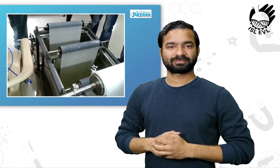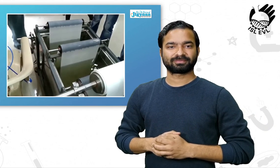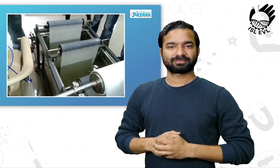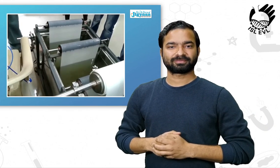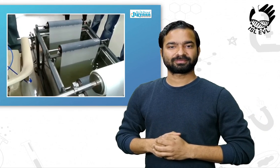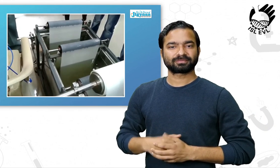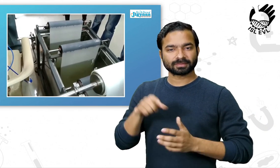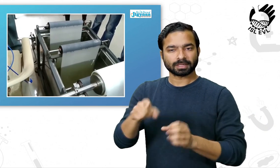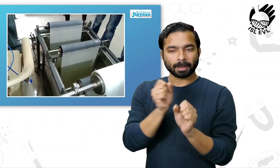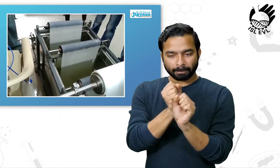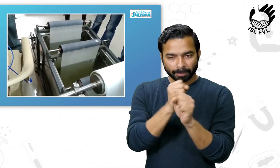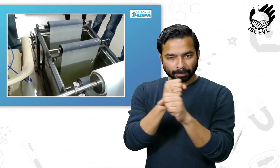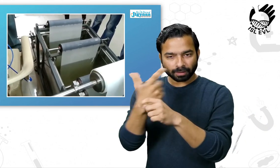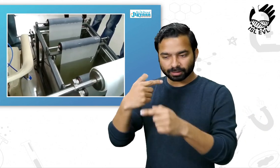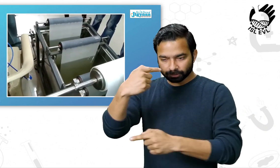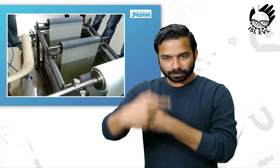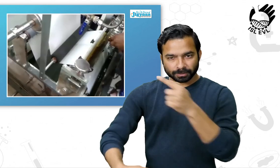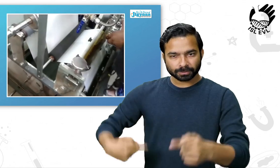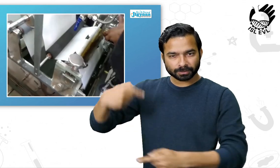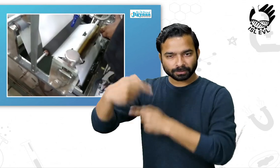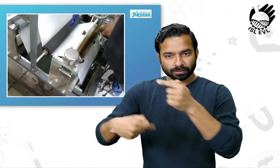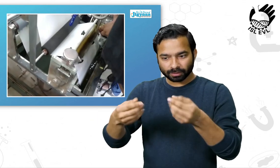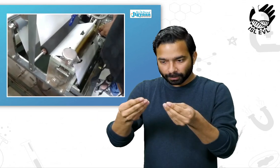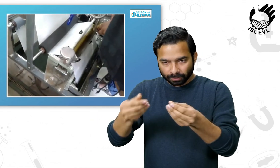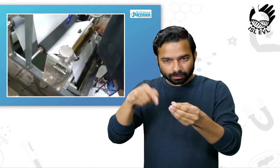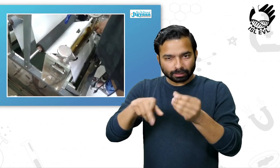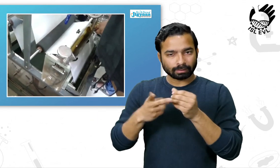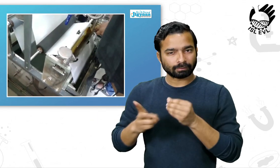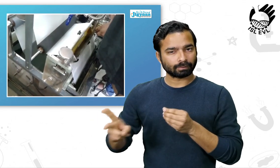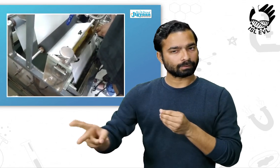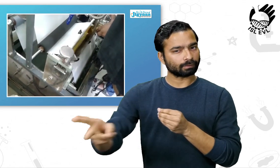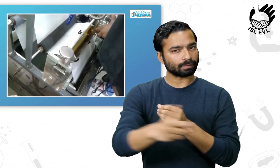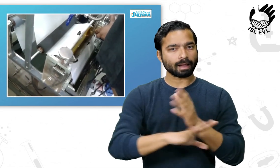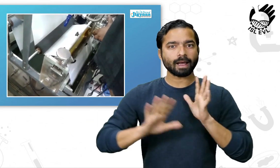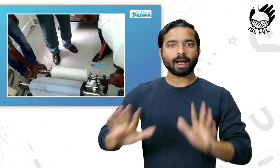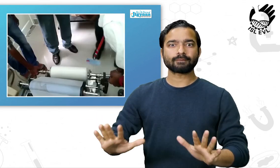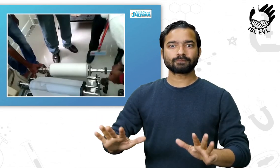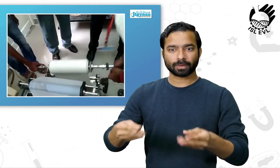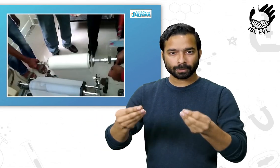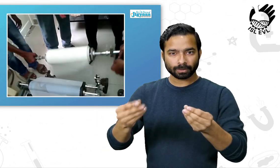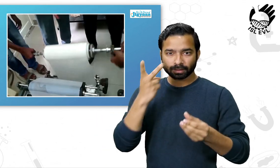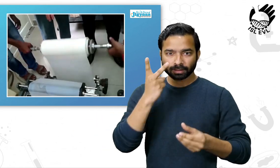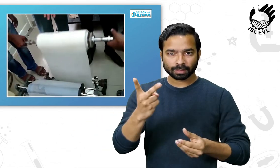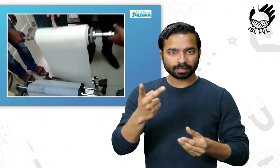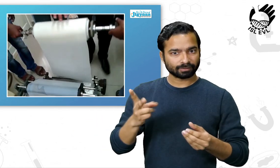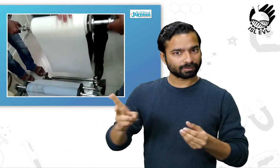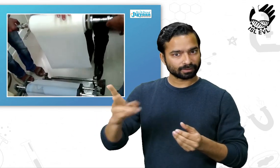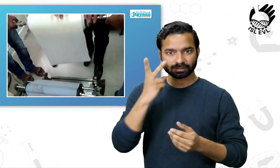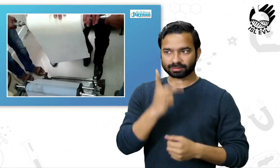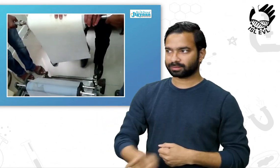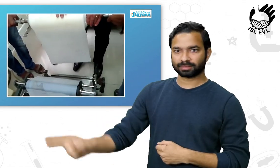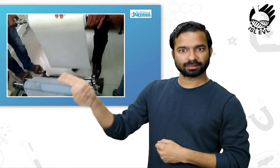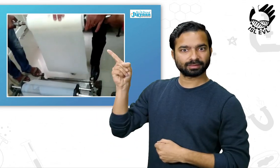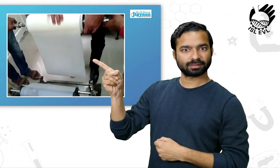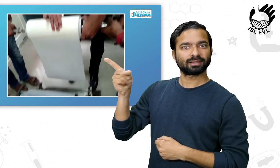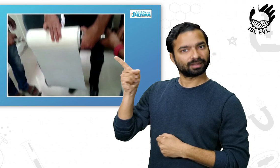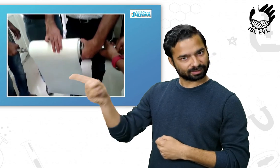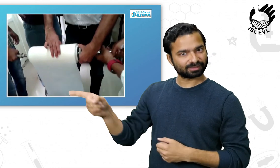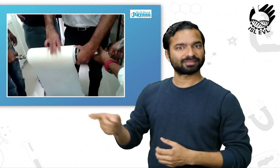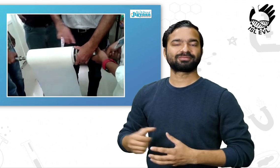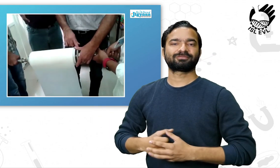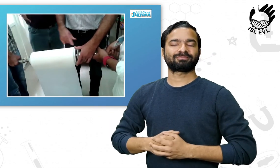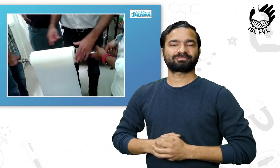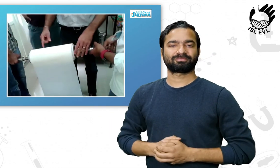Membranes with different porosity are made for different applications. The commonly used